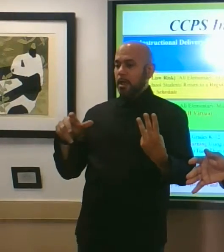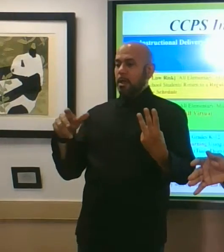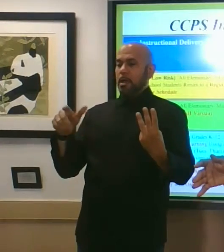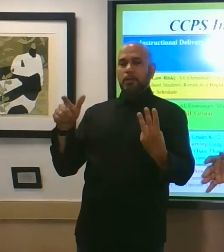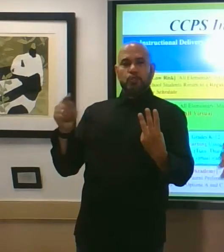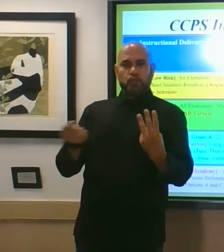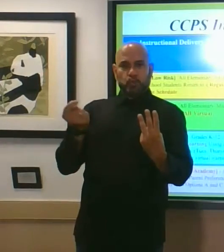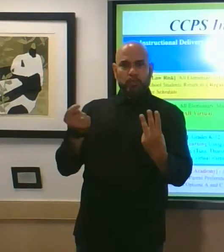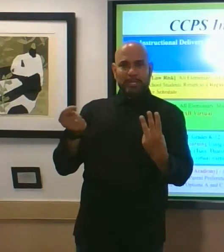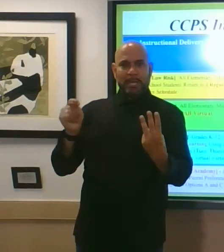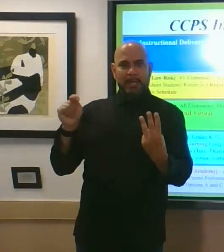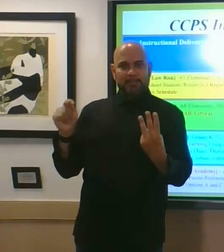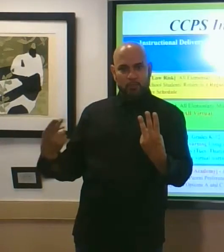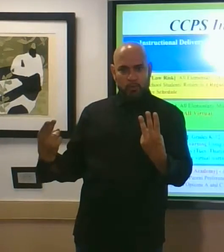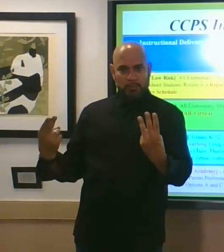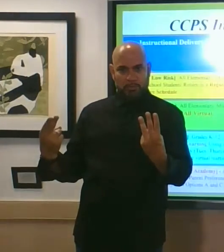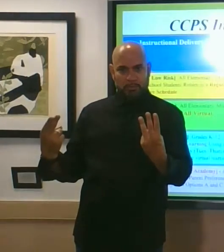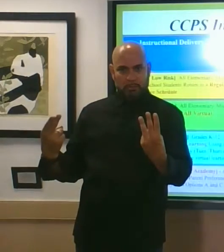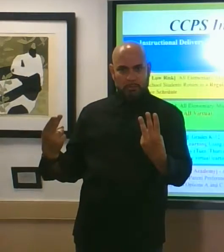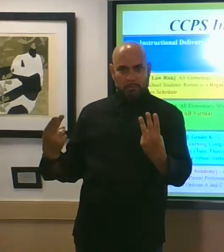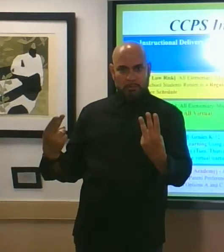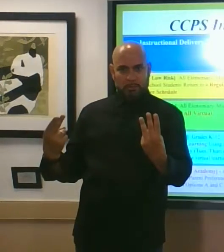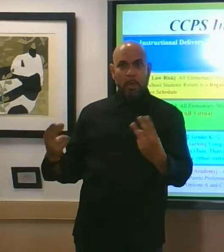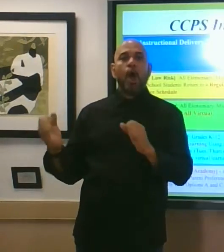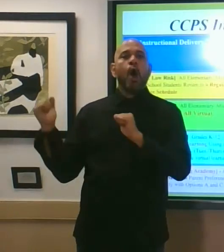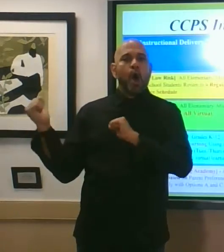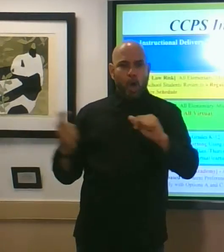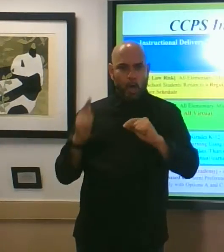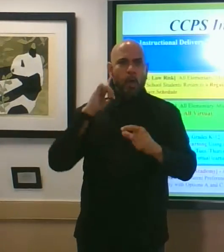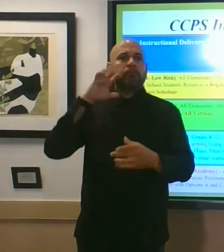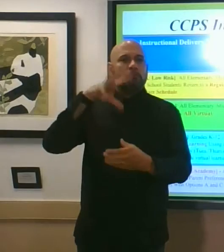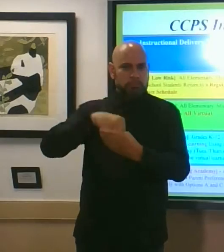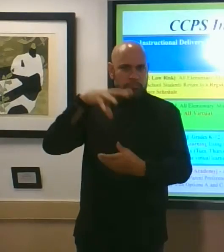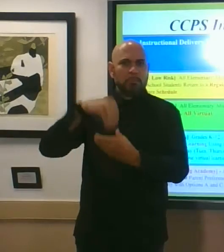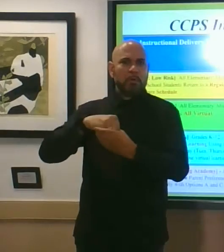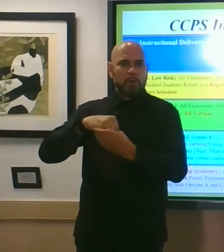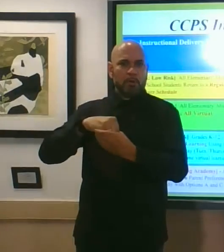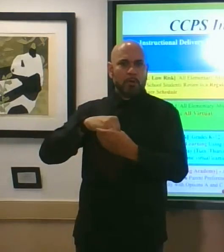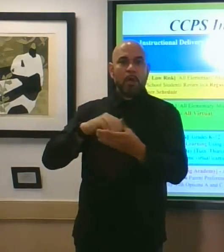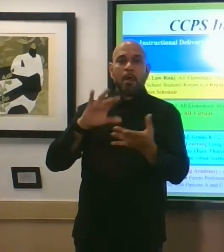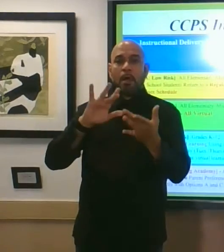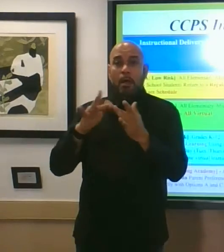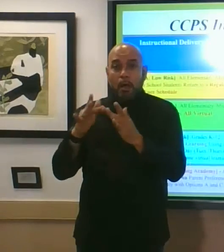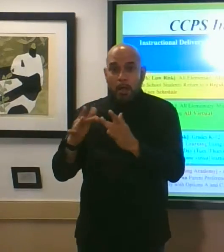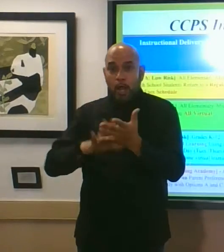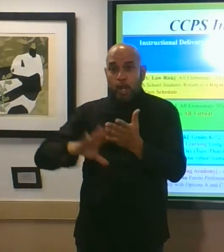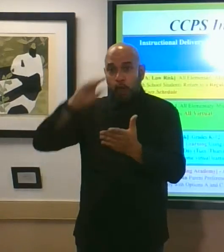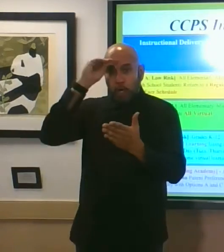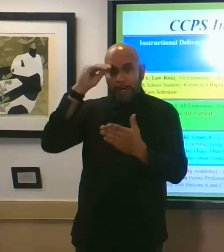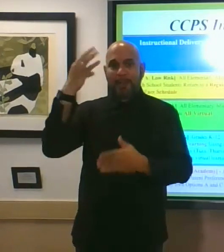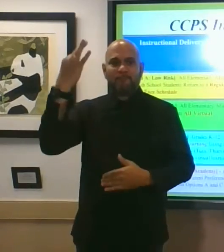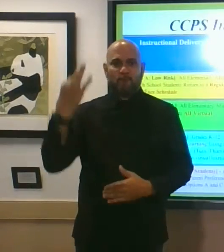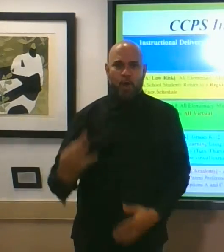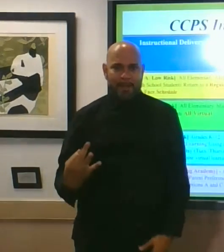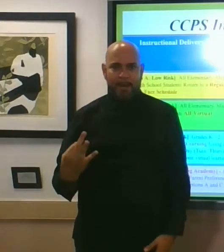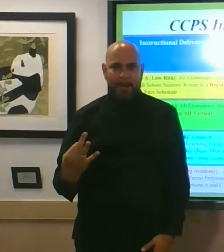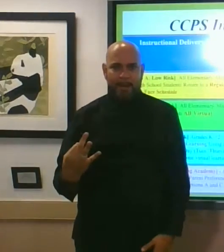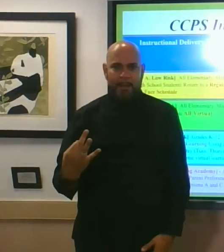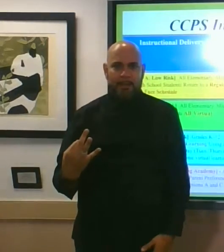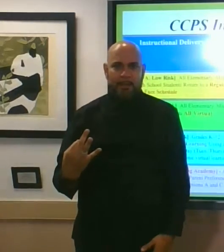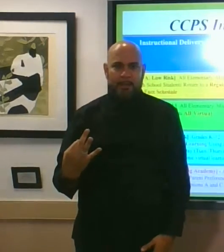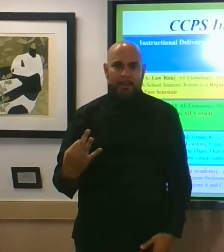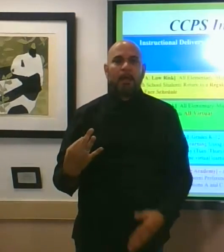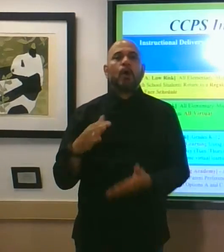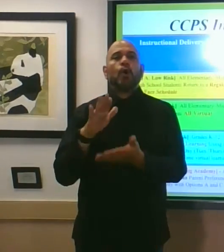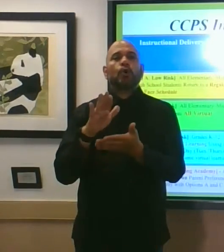thursdays everyone will participate in virtual learning on fridays when students are not in school they